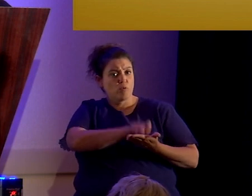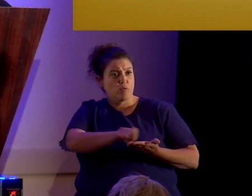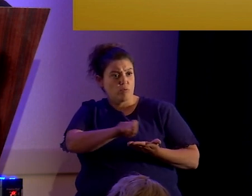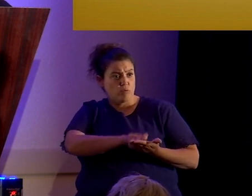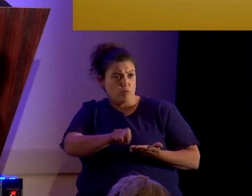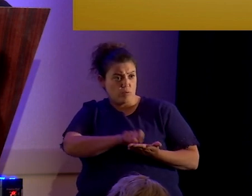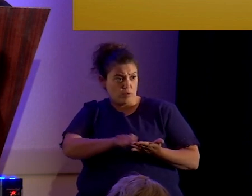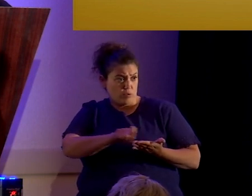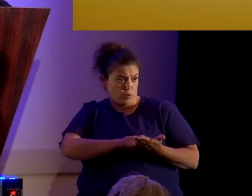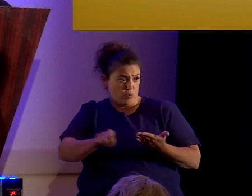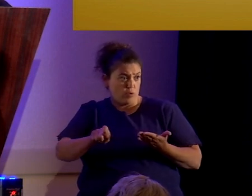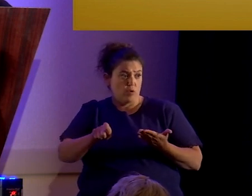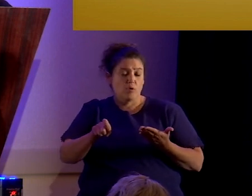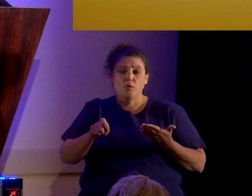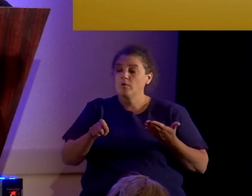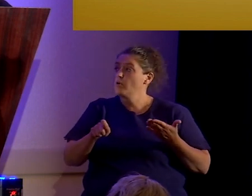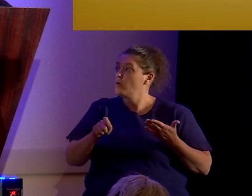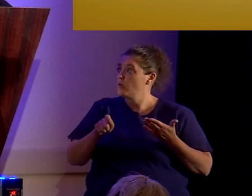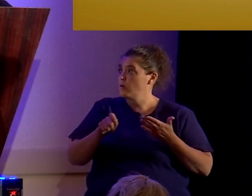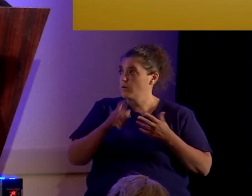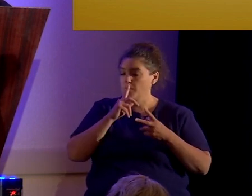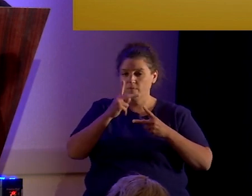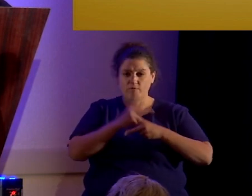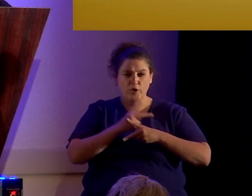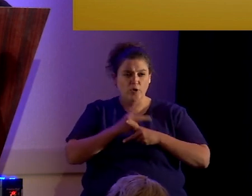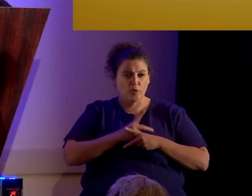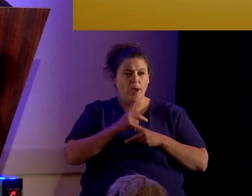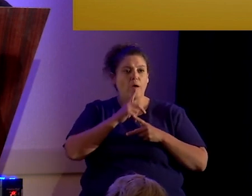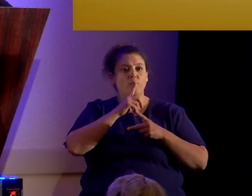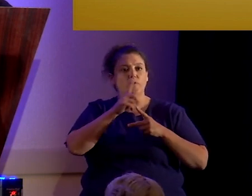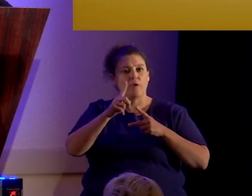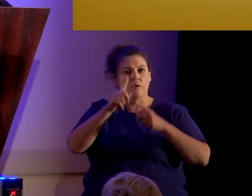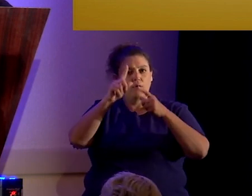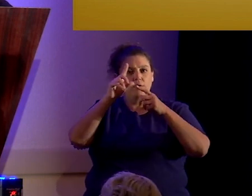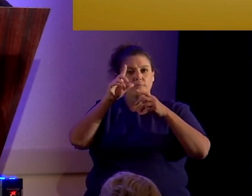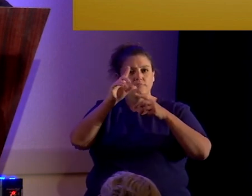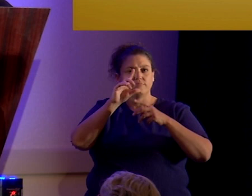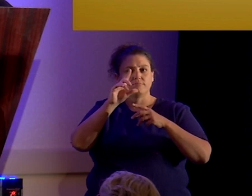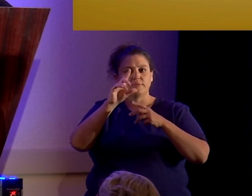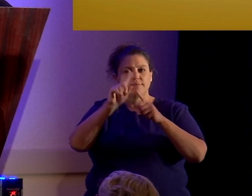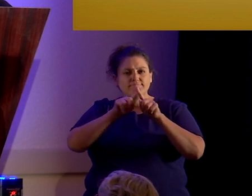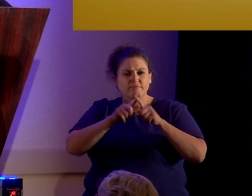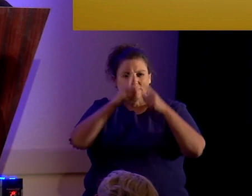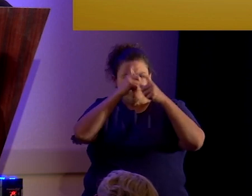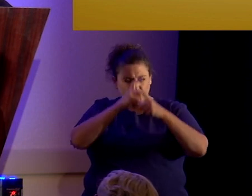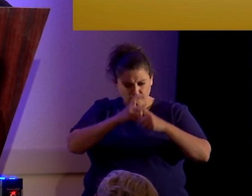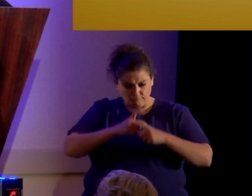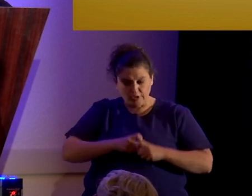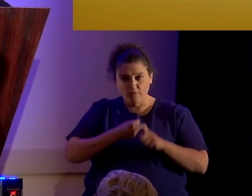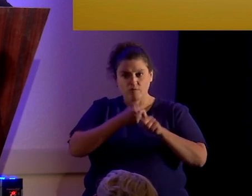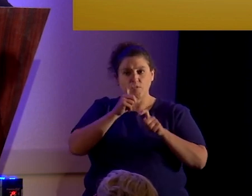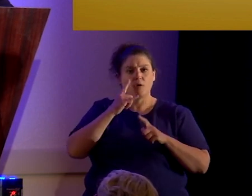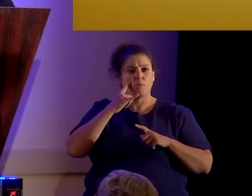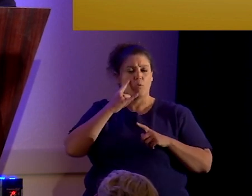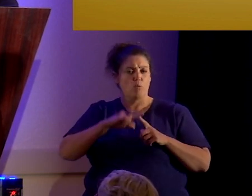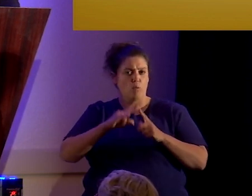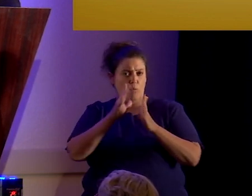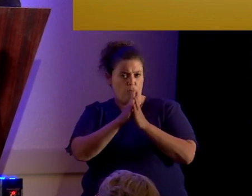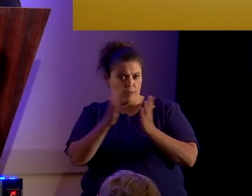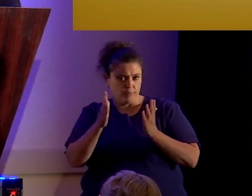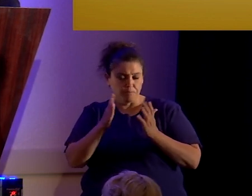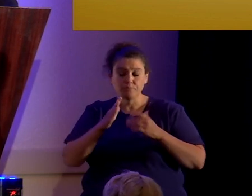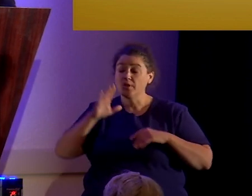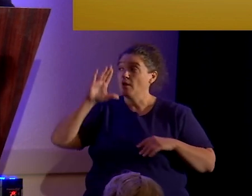or he wrote out bunches of characters that were alleged to come from the gold plates. Uh, apparently the